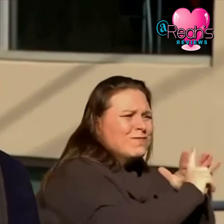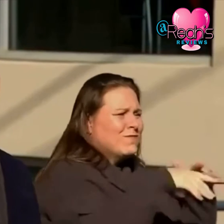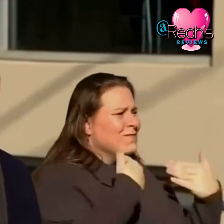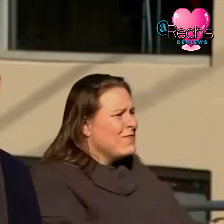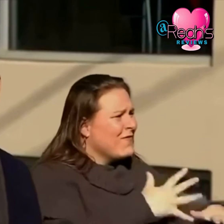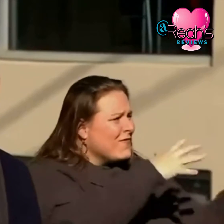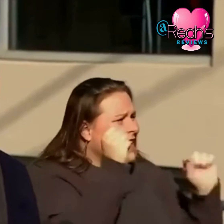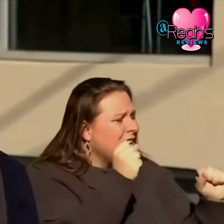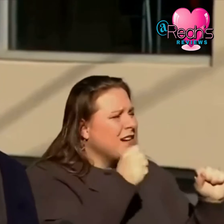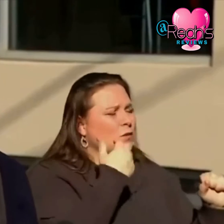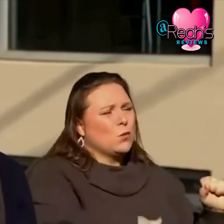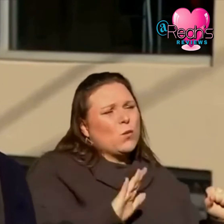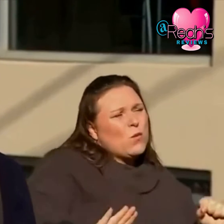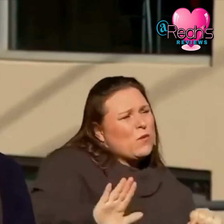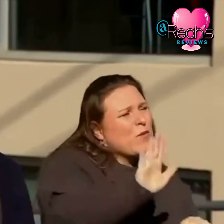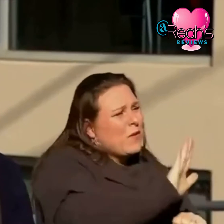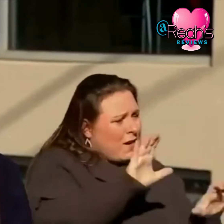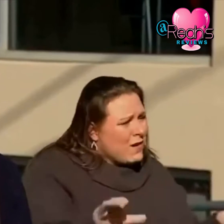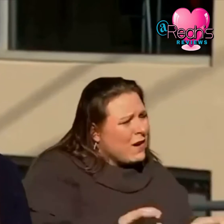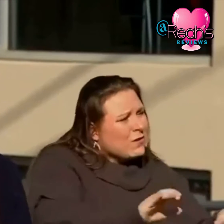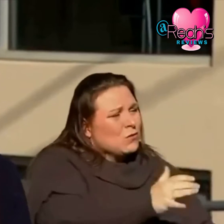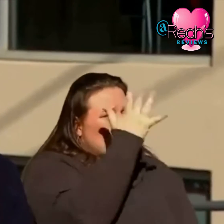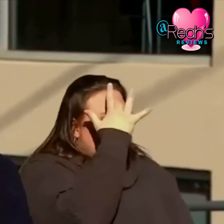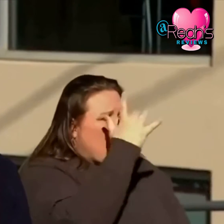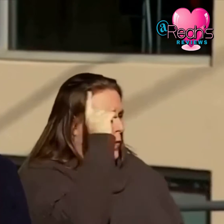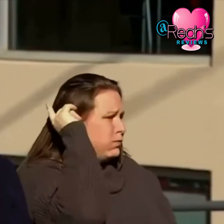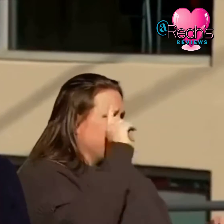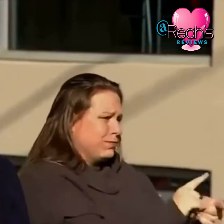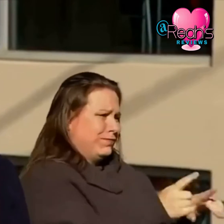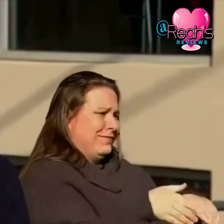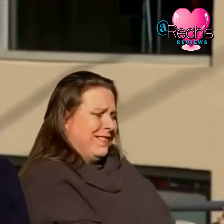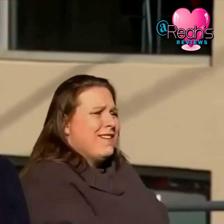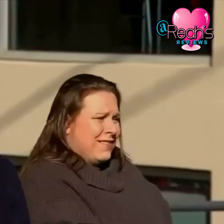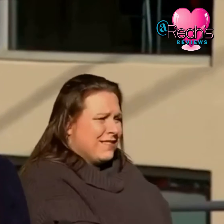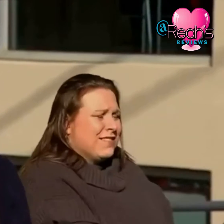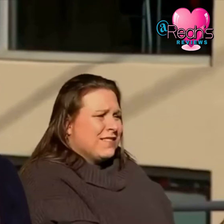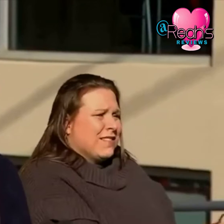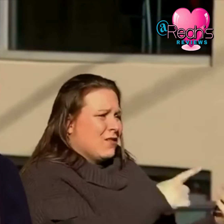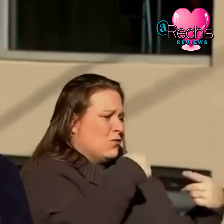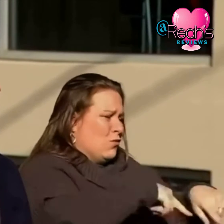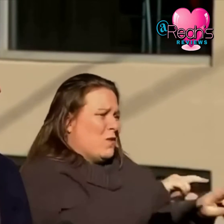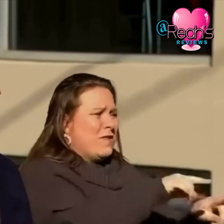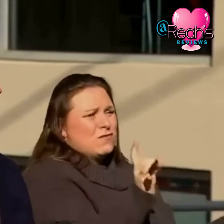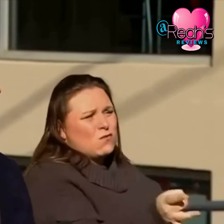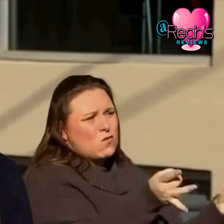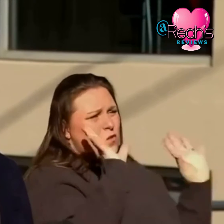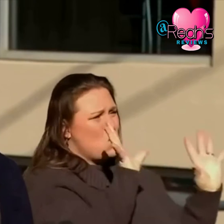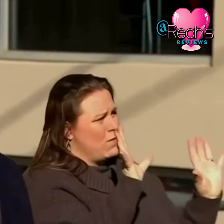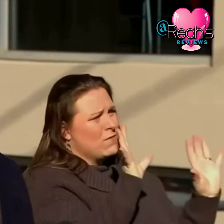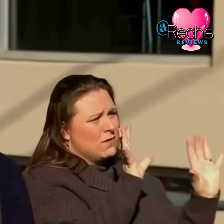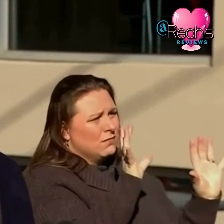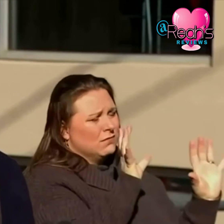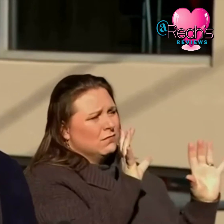confident that their actions are part of the reason why there was less cost of life in this heinous act